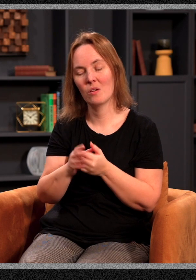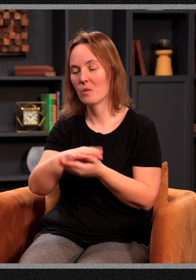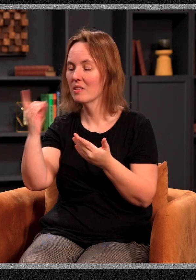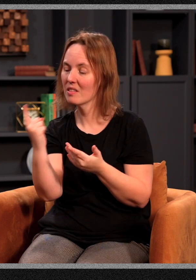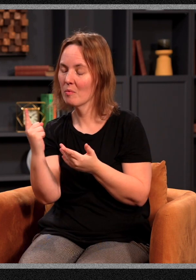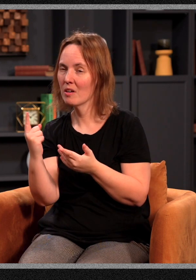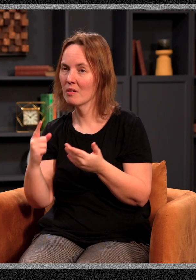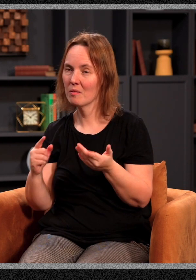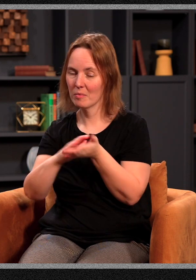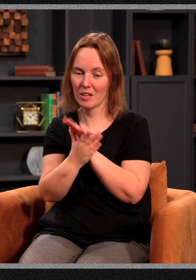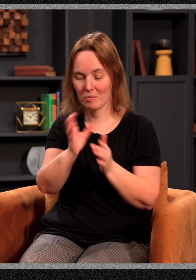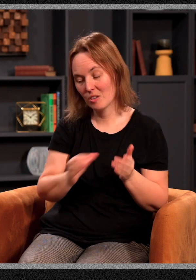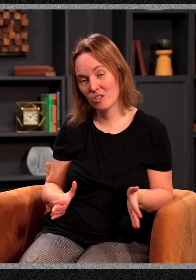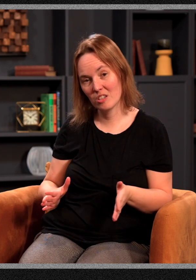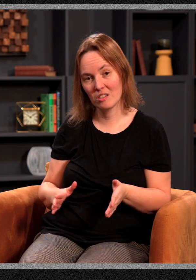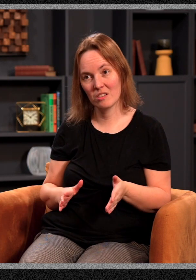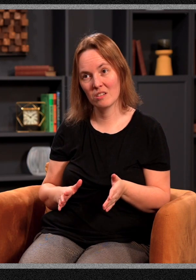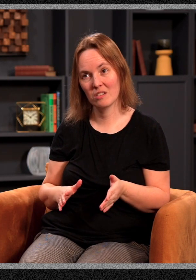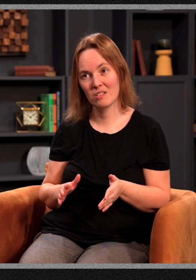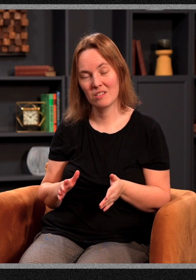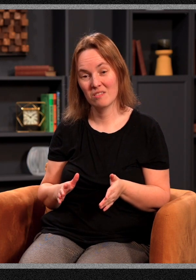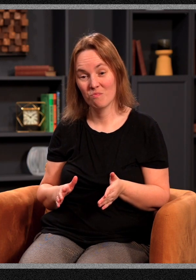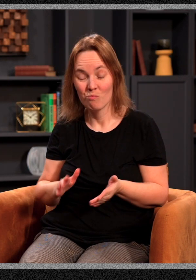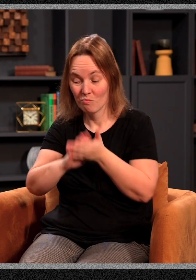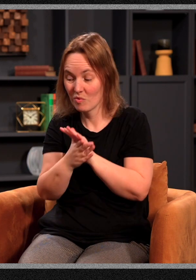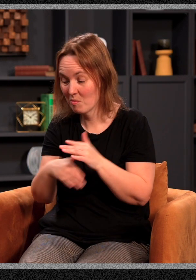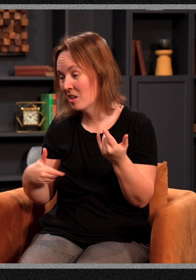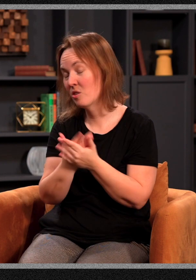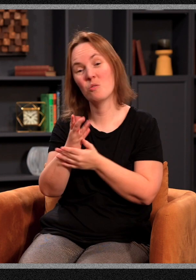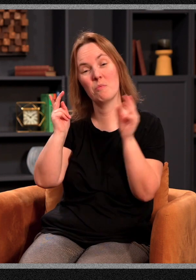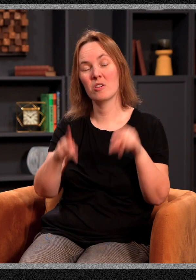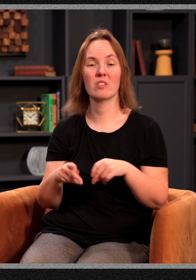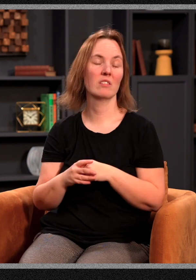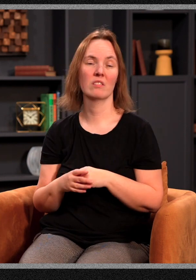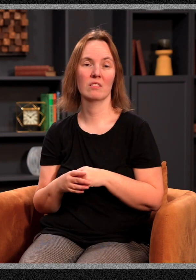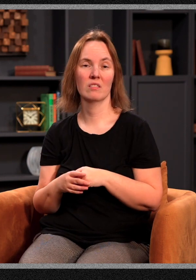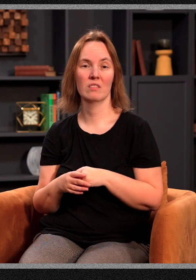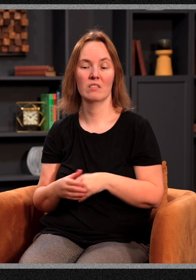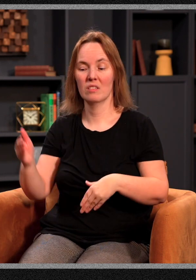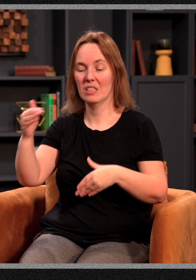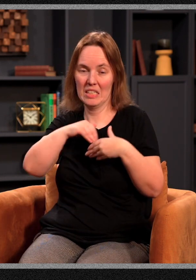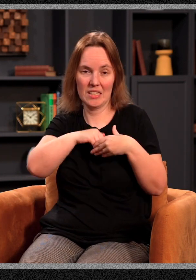somebody becomes a Christian, they become what? A brand new person inside.